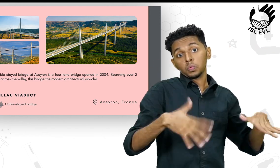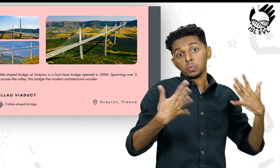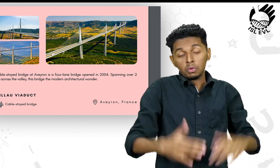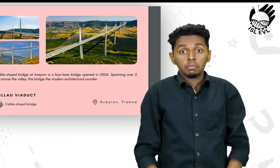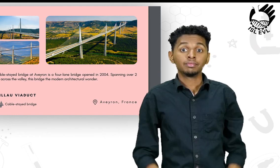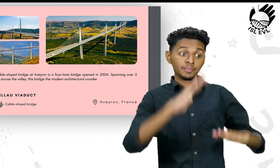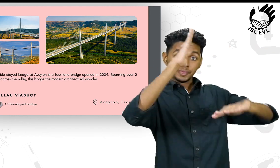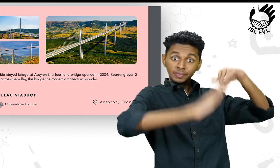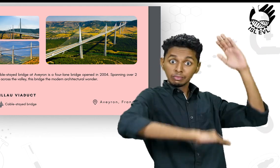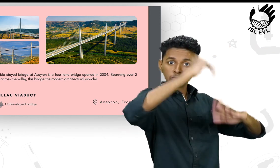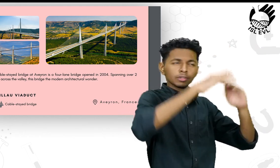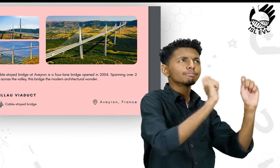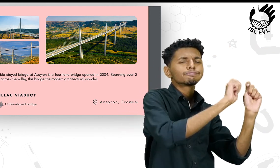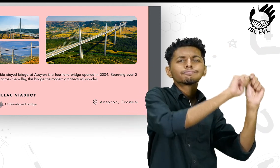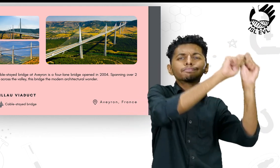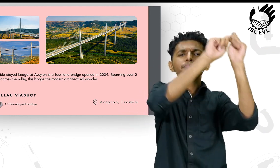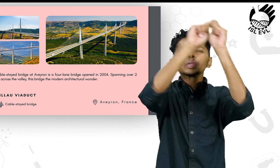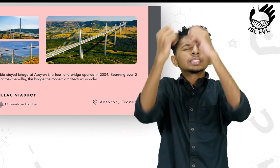architecture.